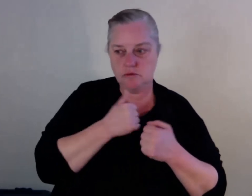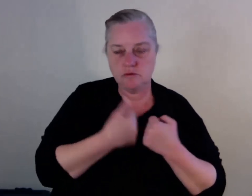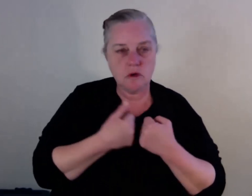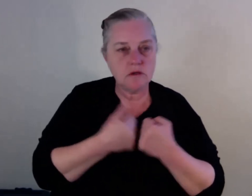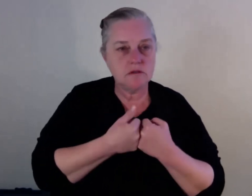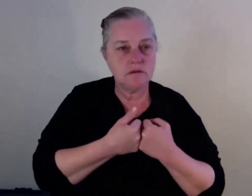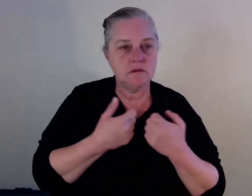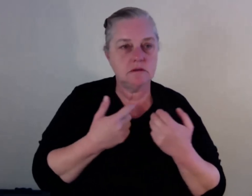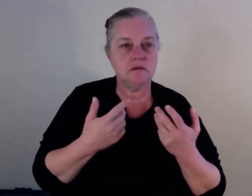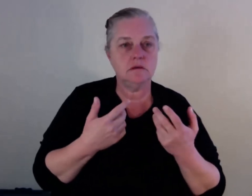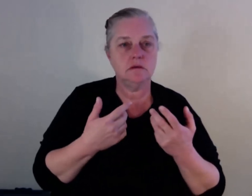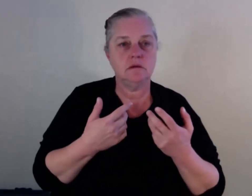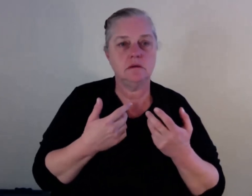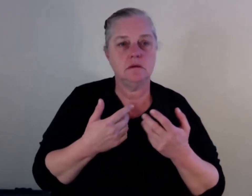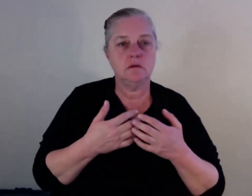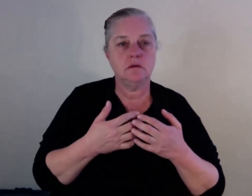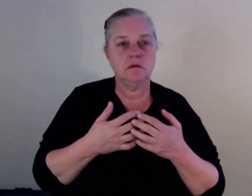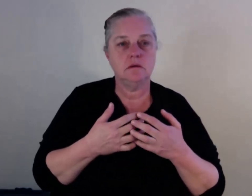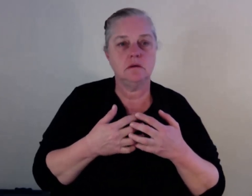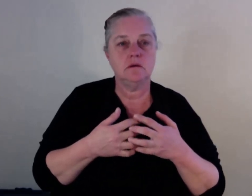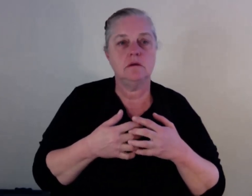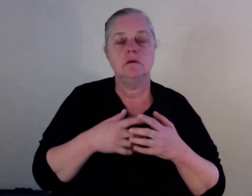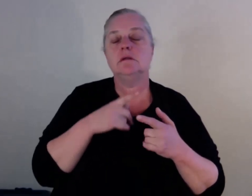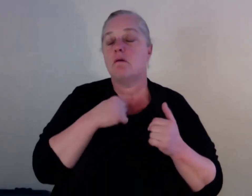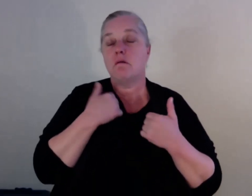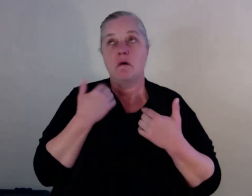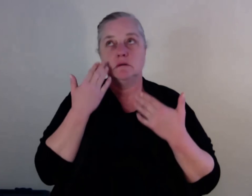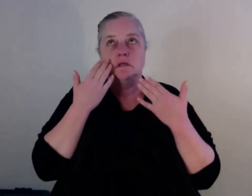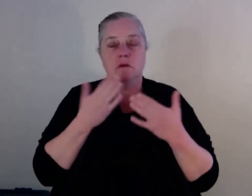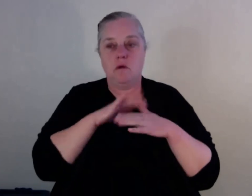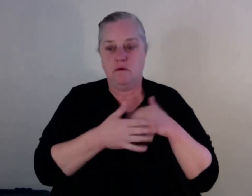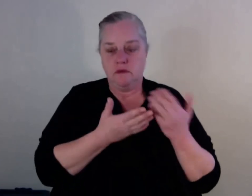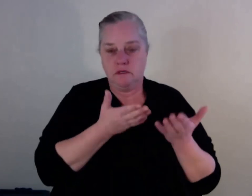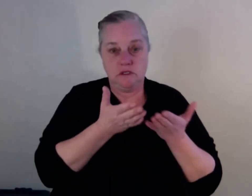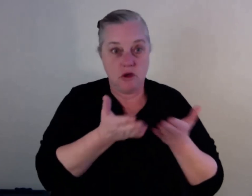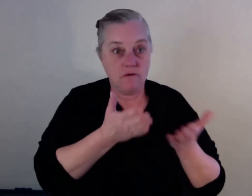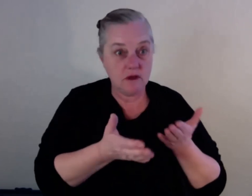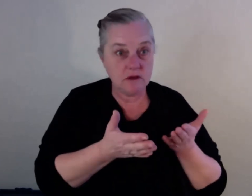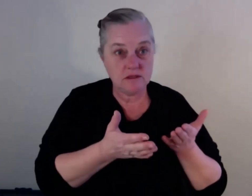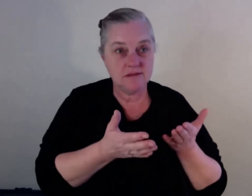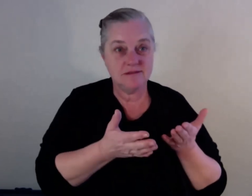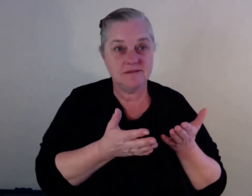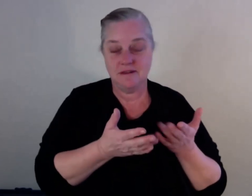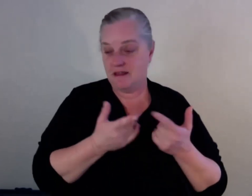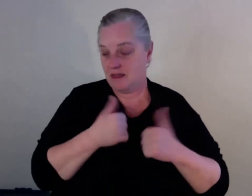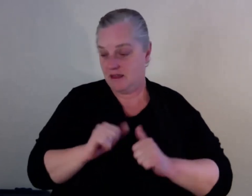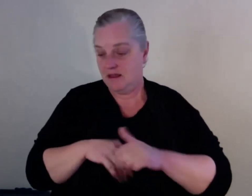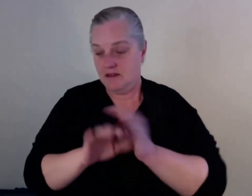out and I started doing my counseling and everything. And then I realized, Oh God, there was a help outside. So until we're not